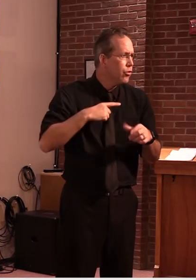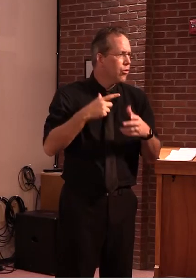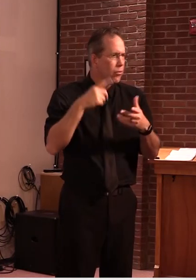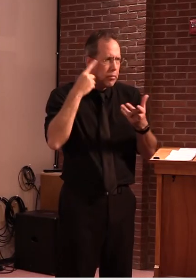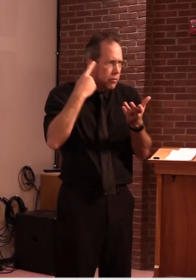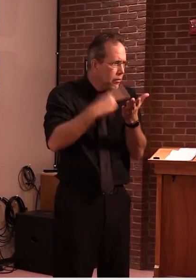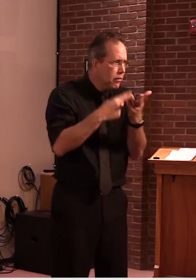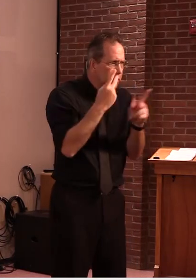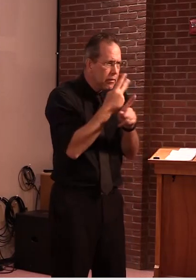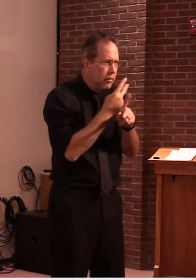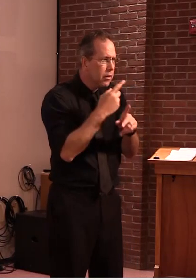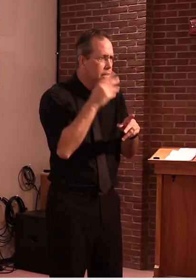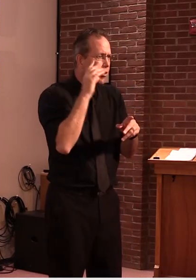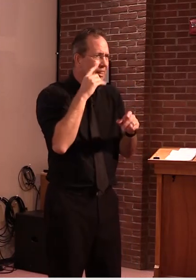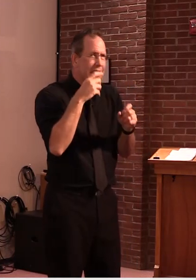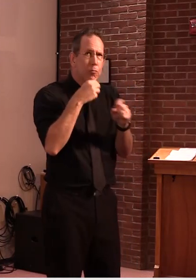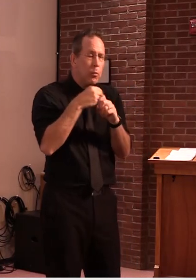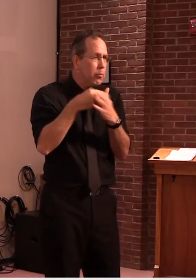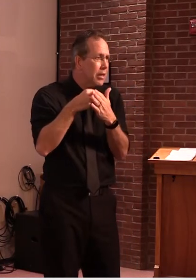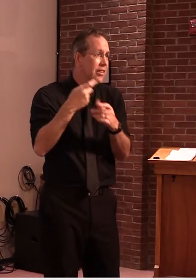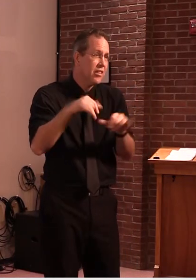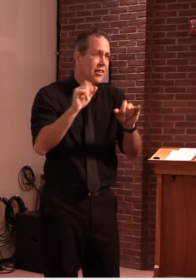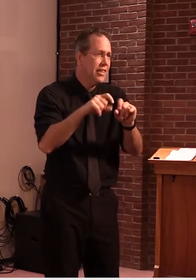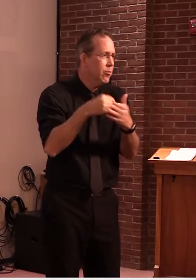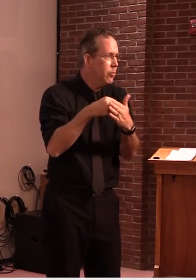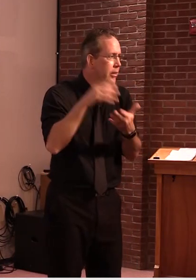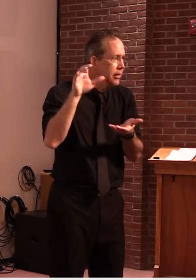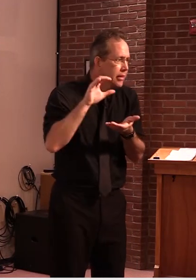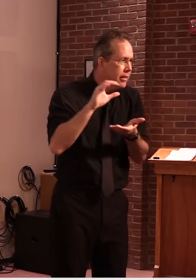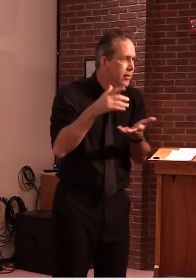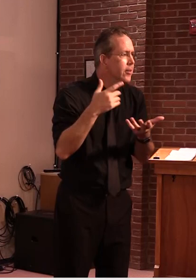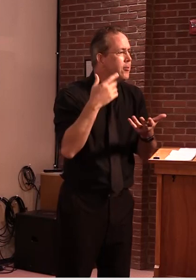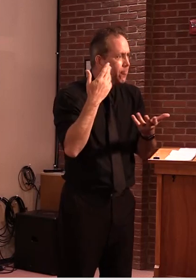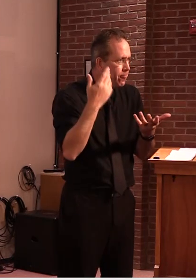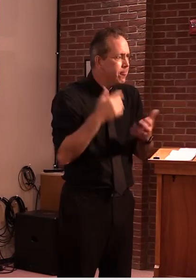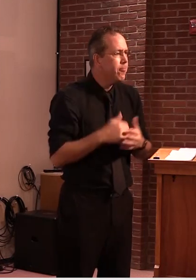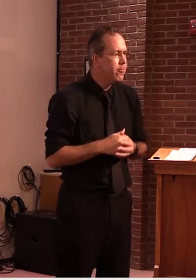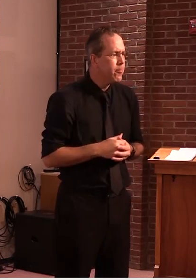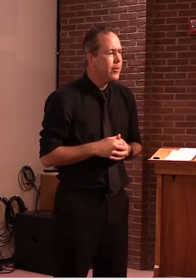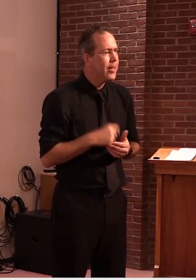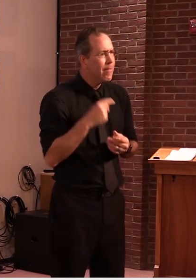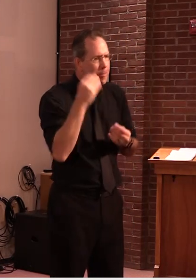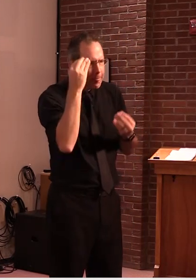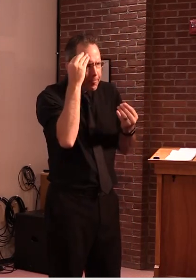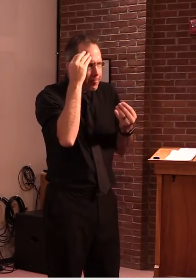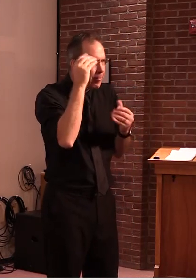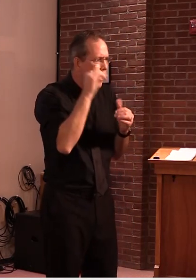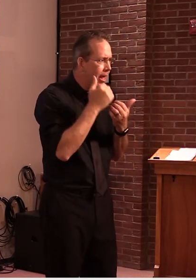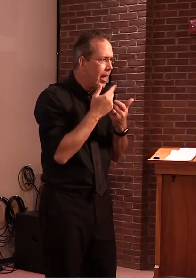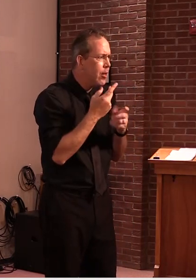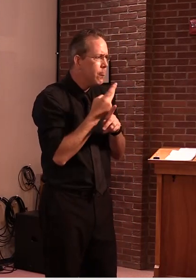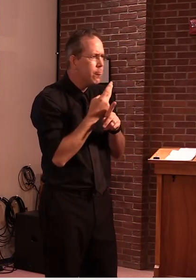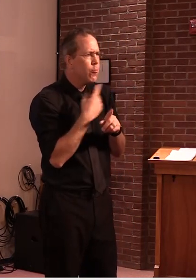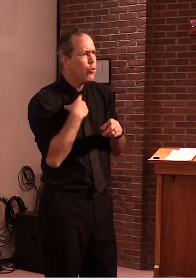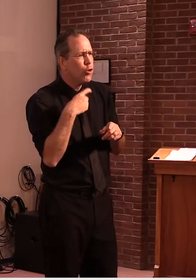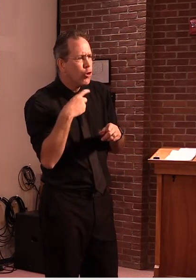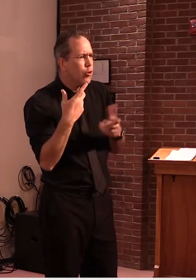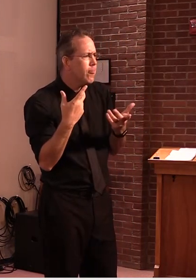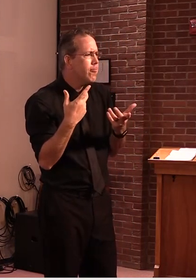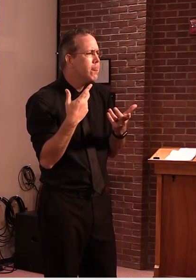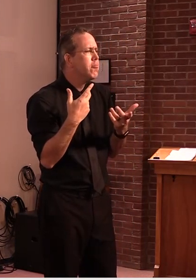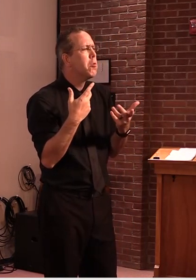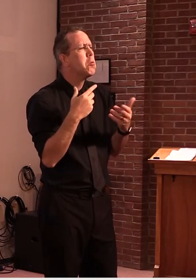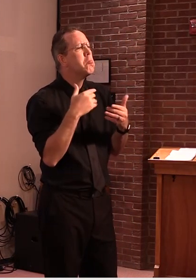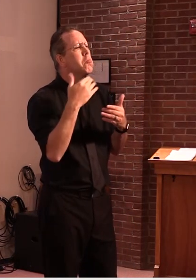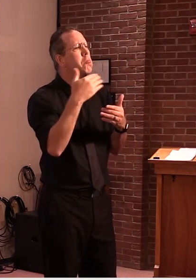and there are some things that we're looking at right now that we probably will be talking about in the next few